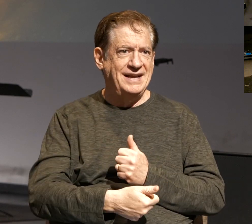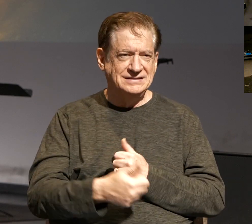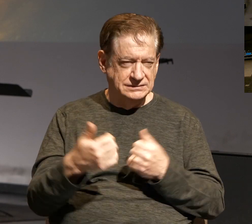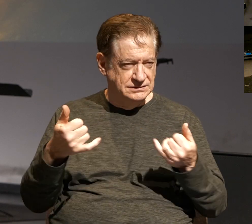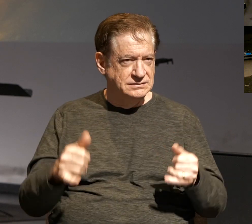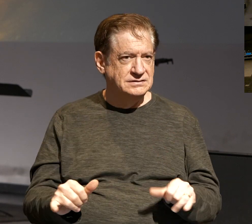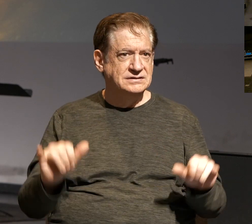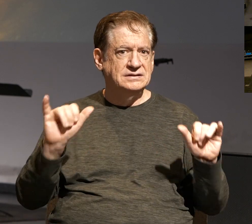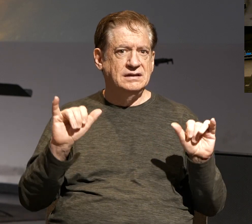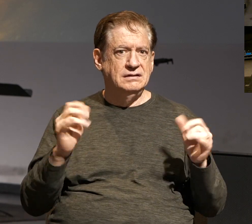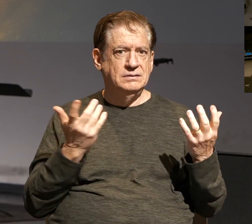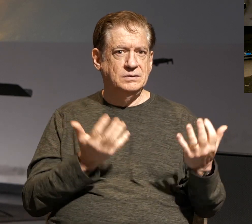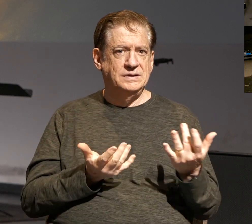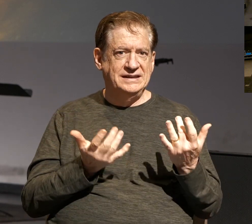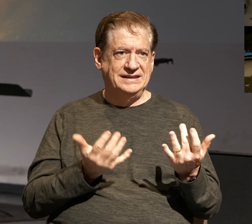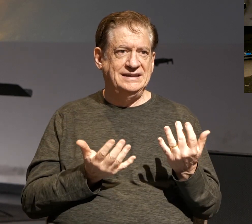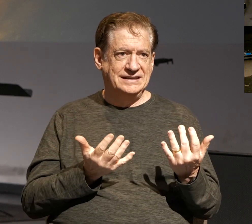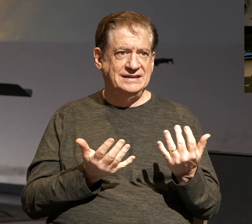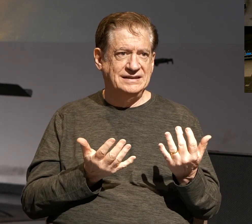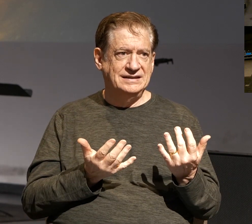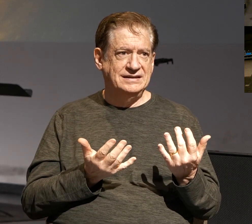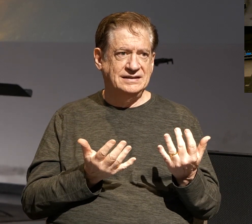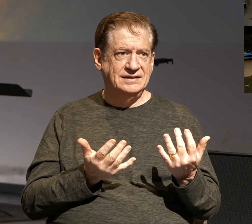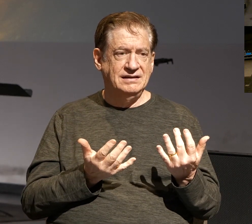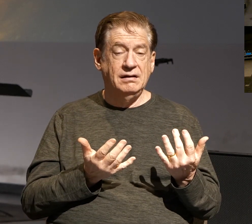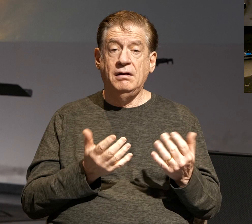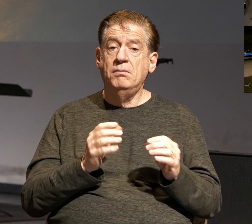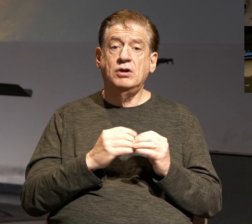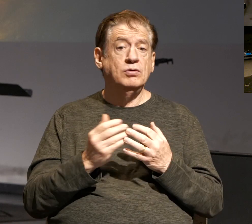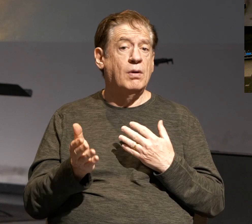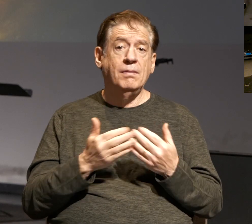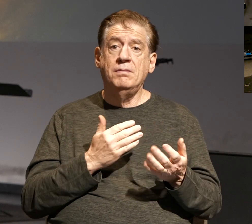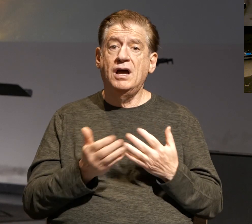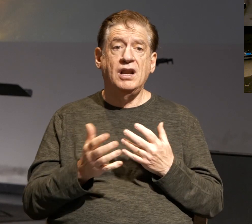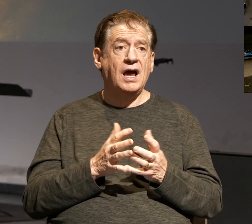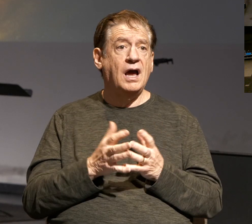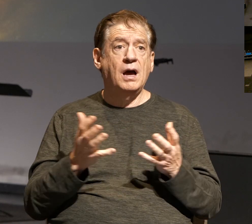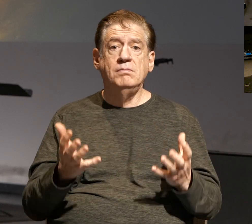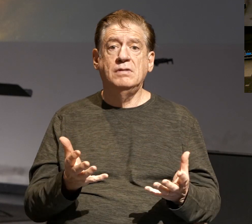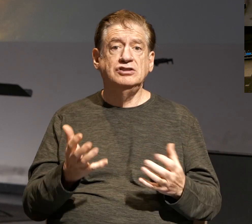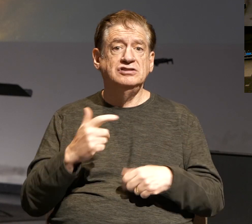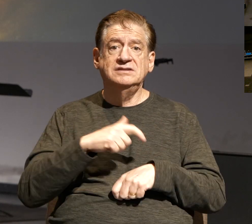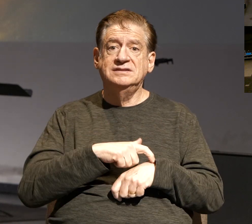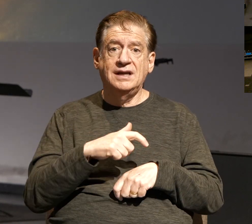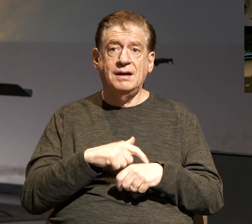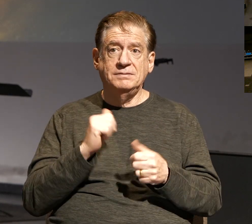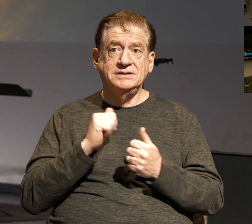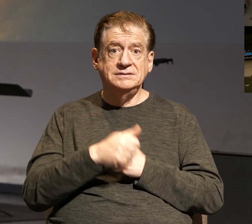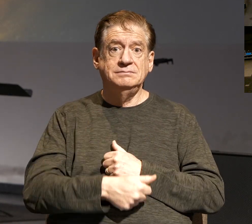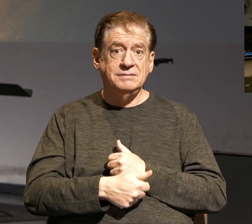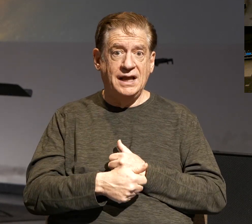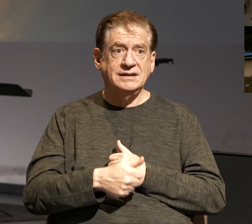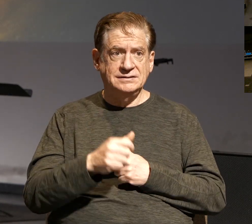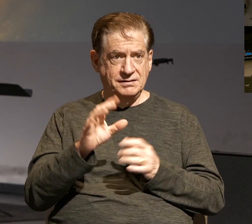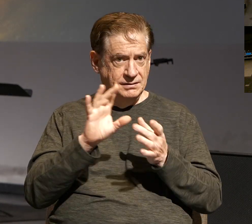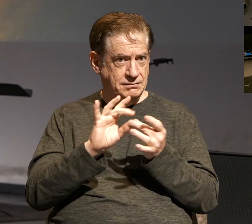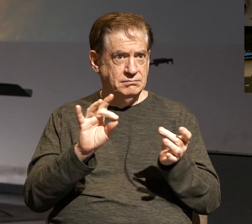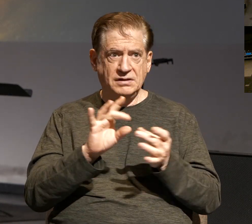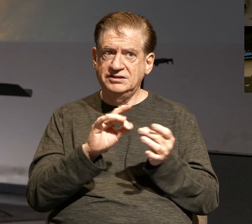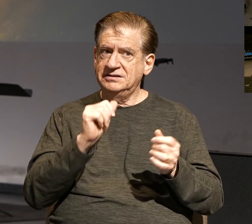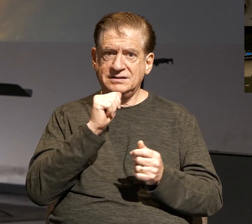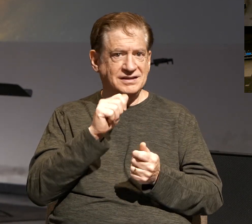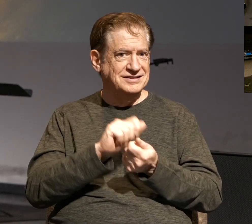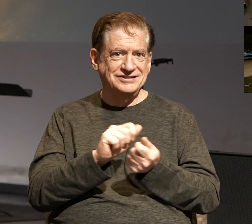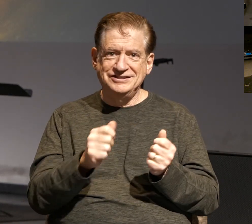still waiting, but no matter how much time has passed, the message has